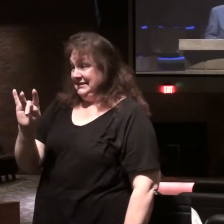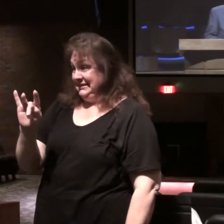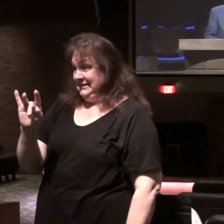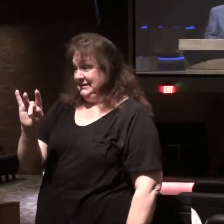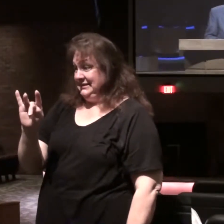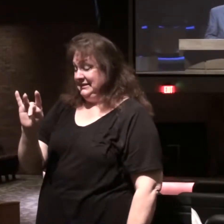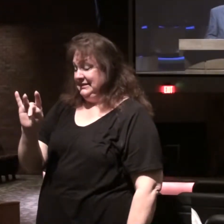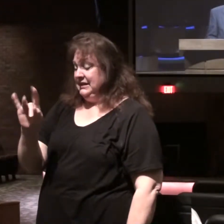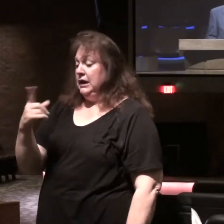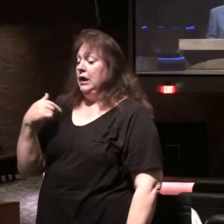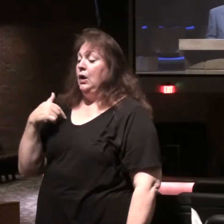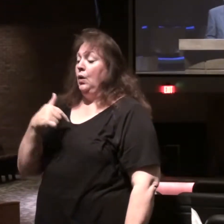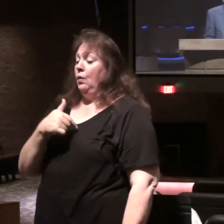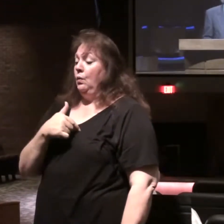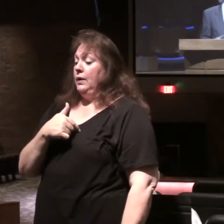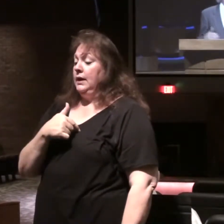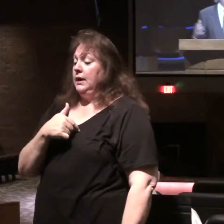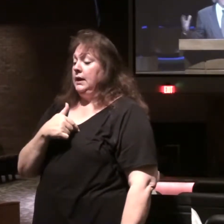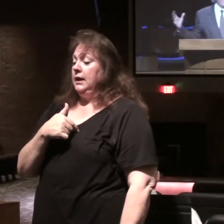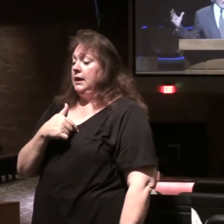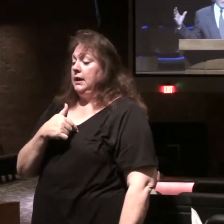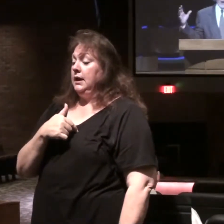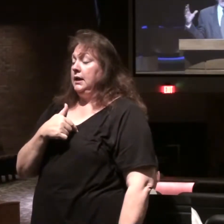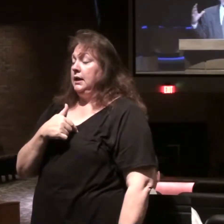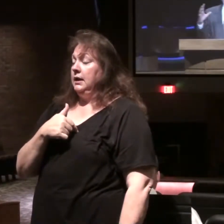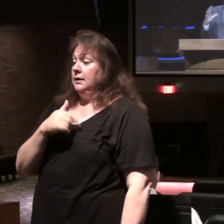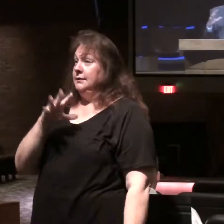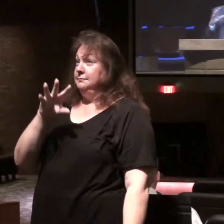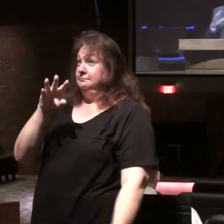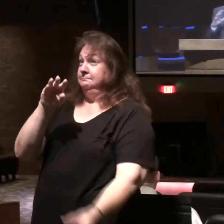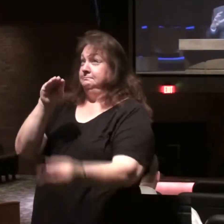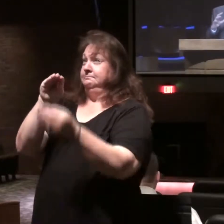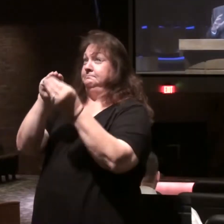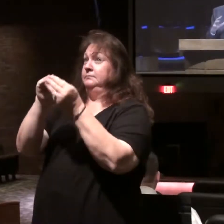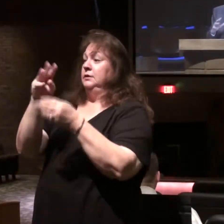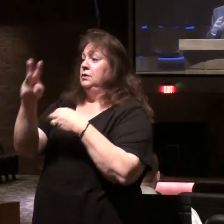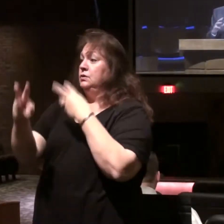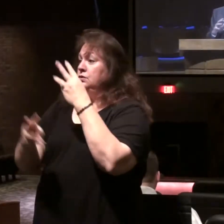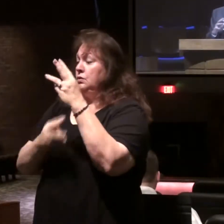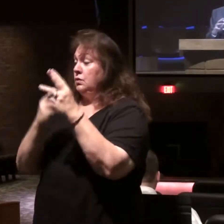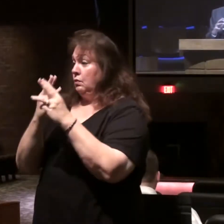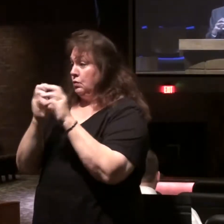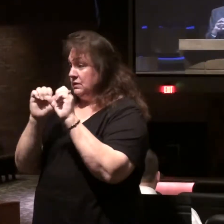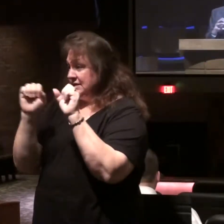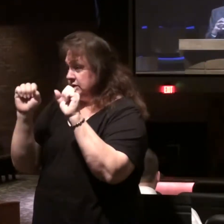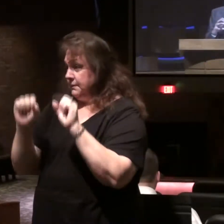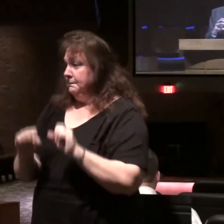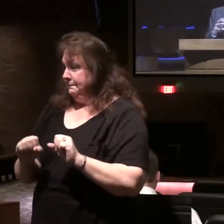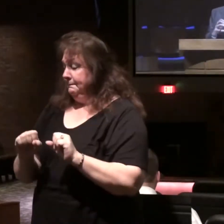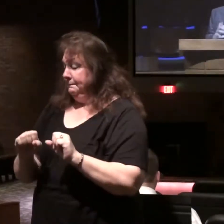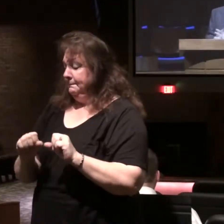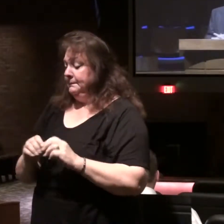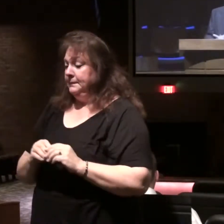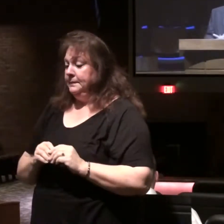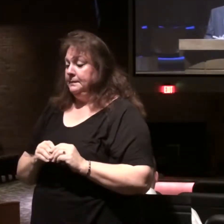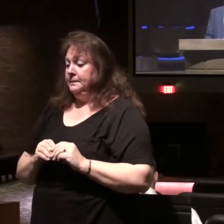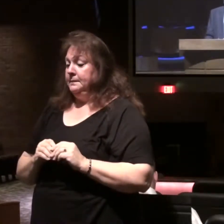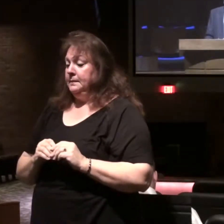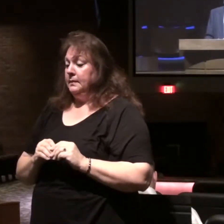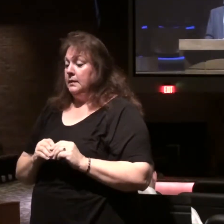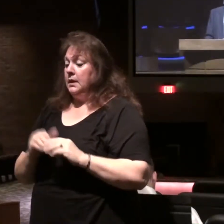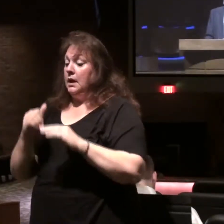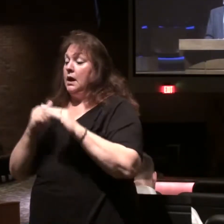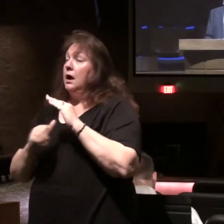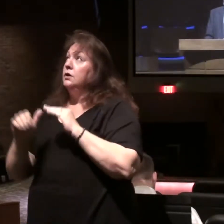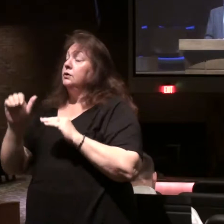we come to the climax of this world system under the